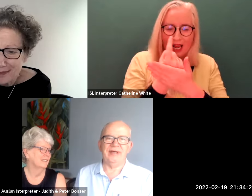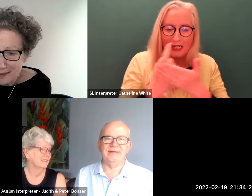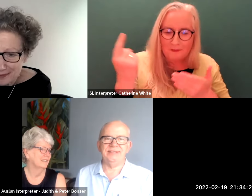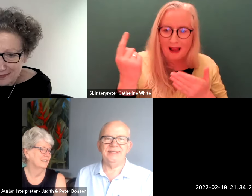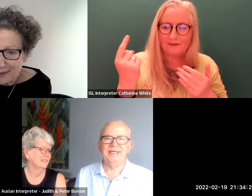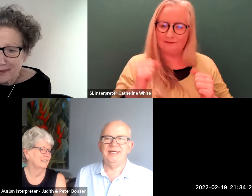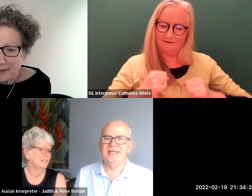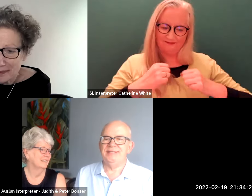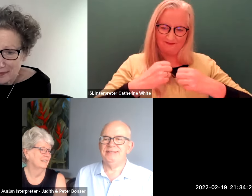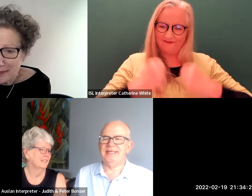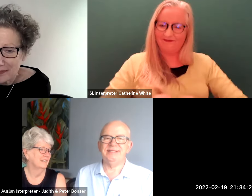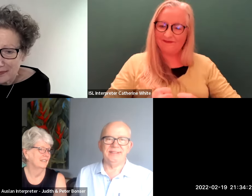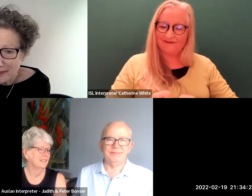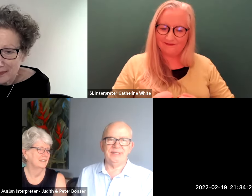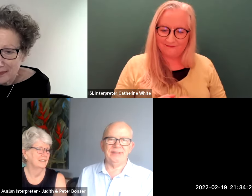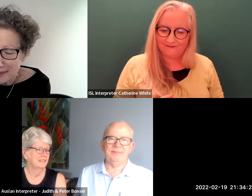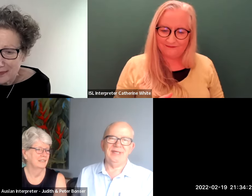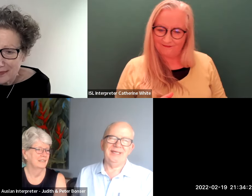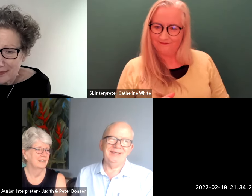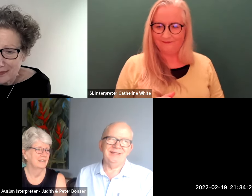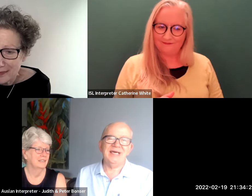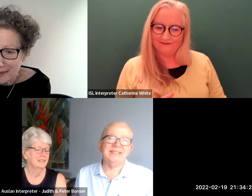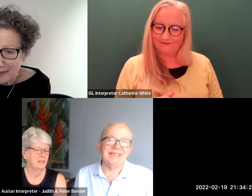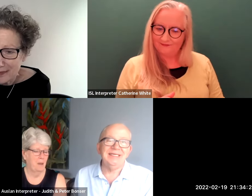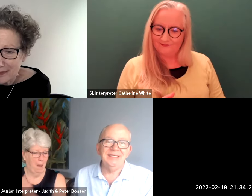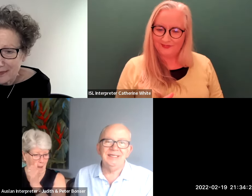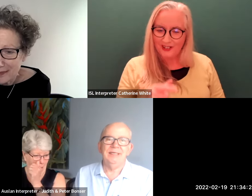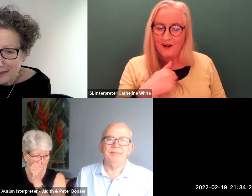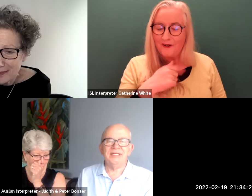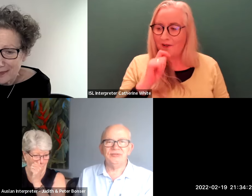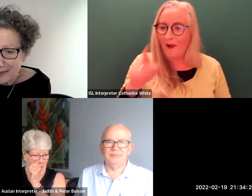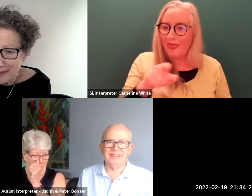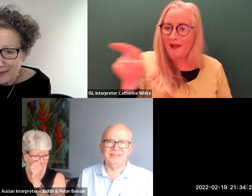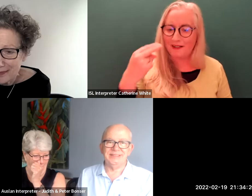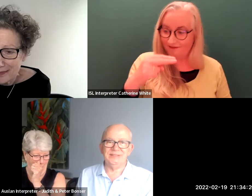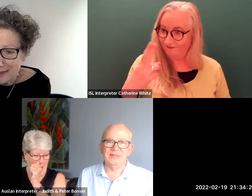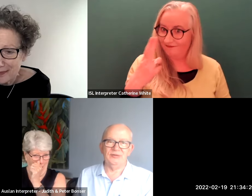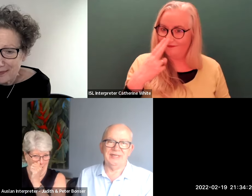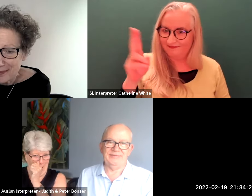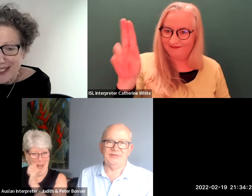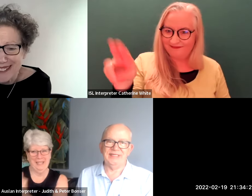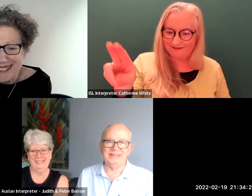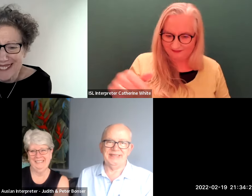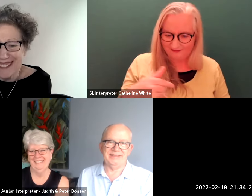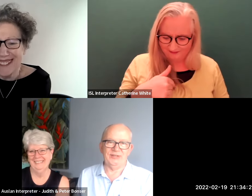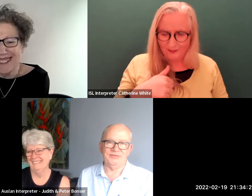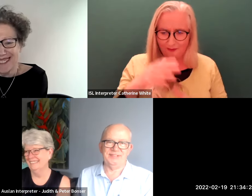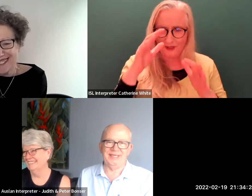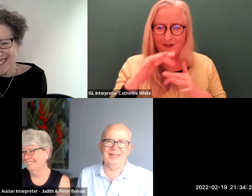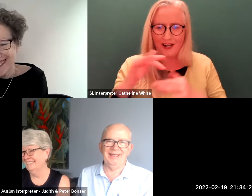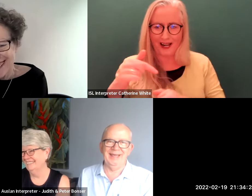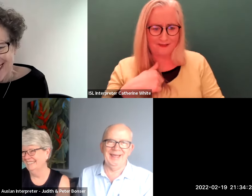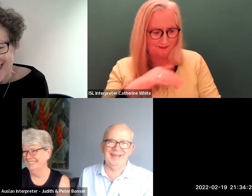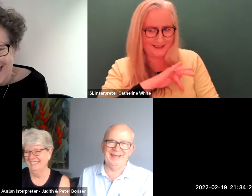our own ground said to them nicely mind your own business we can look after things ourselves